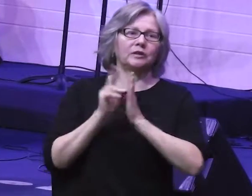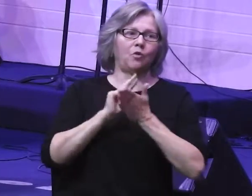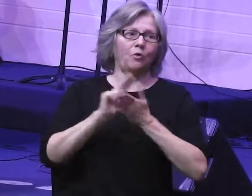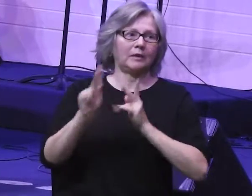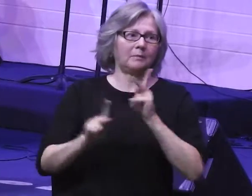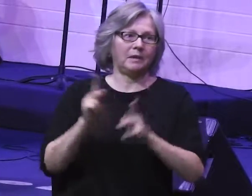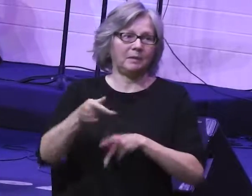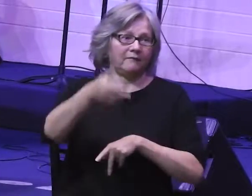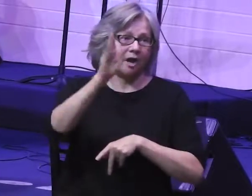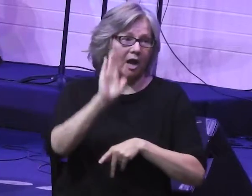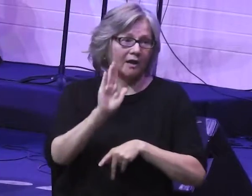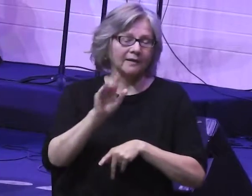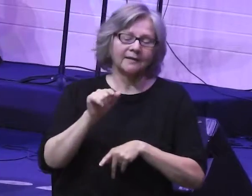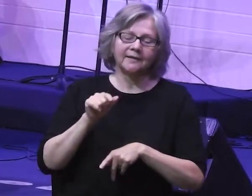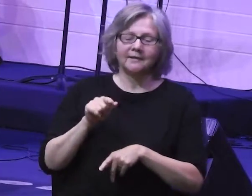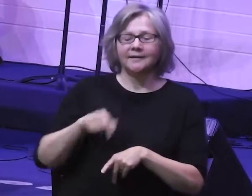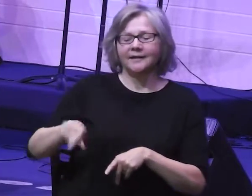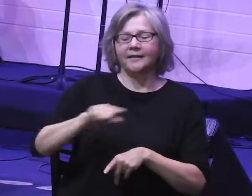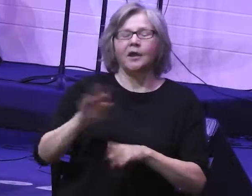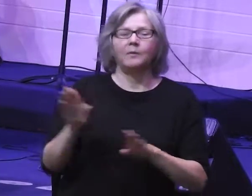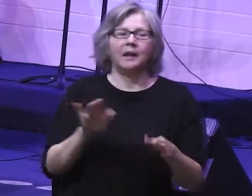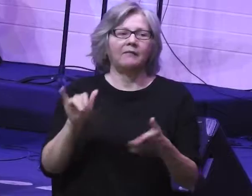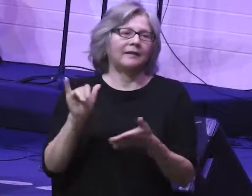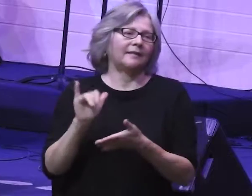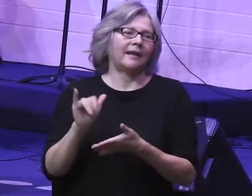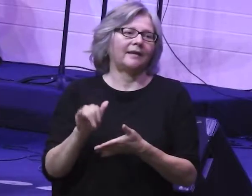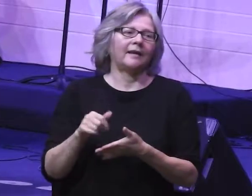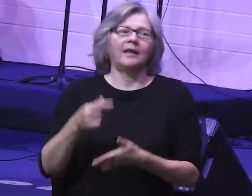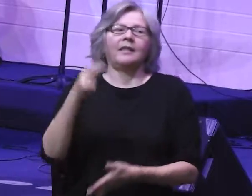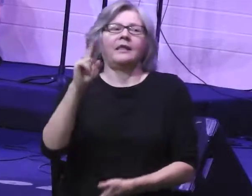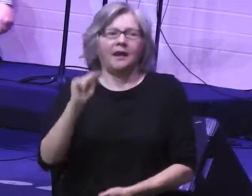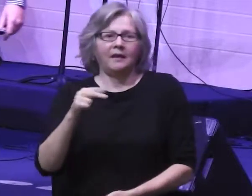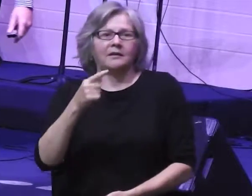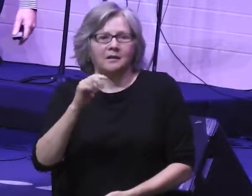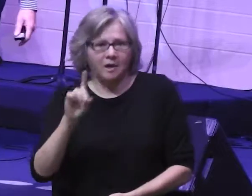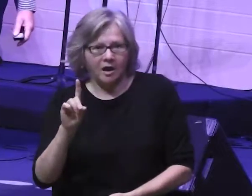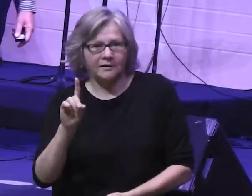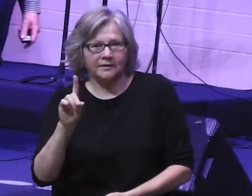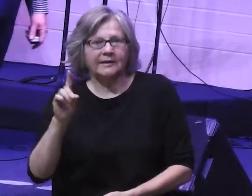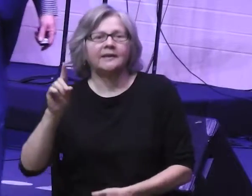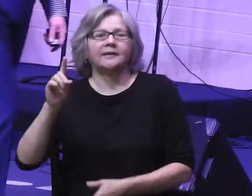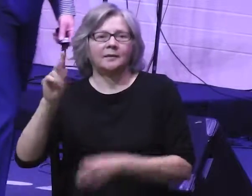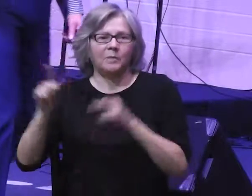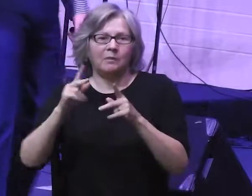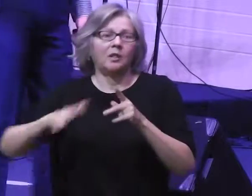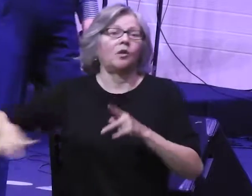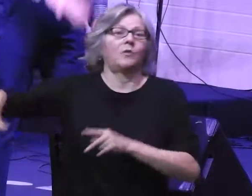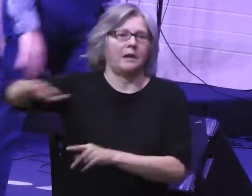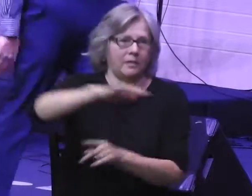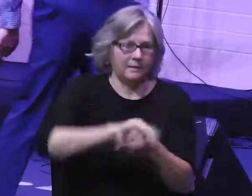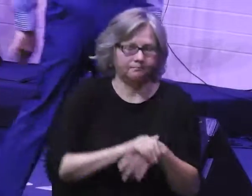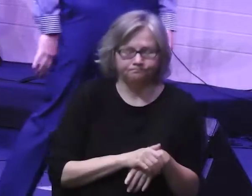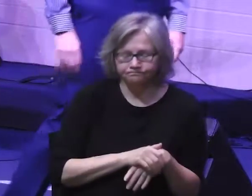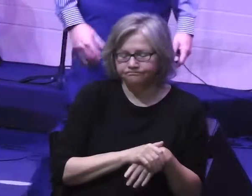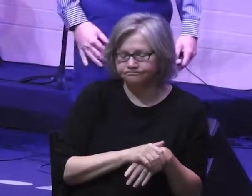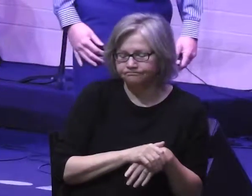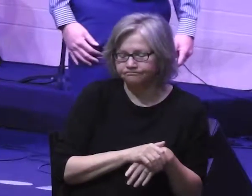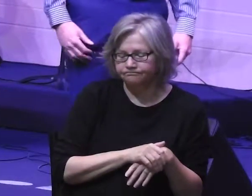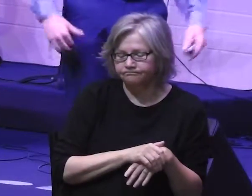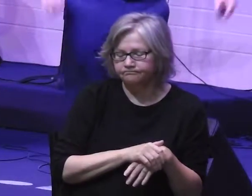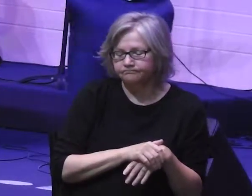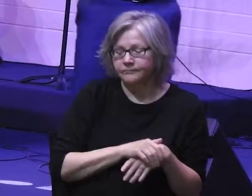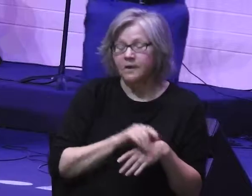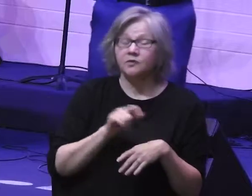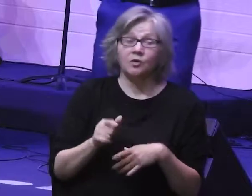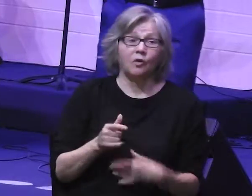people of God. They're behaving like the godly nations that live around them. So the Israelites are obviously feeling desperate